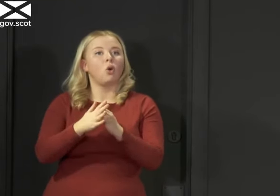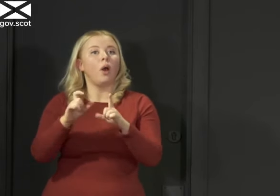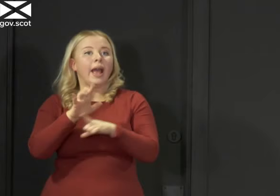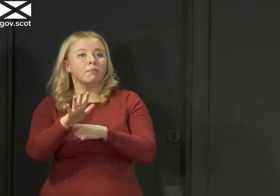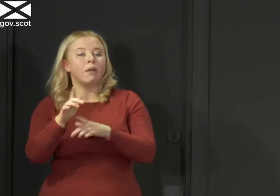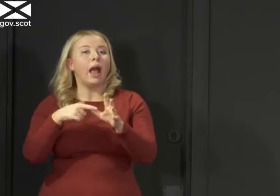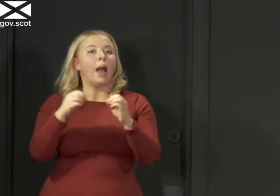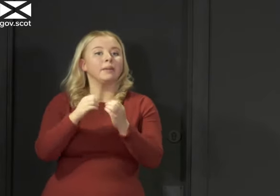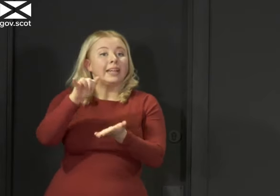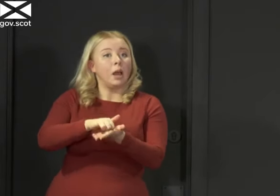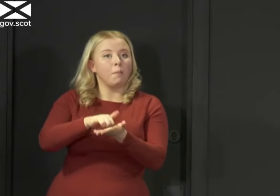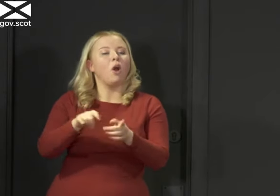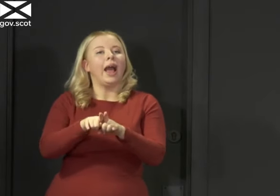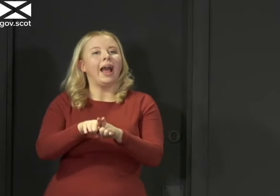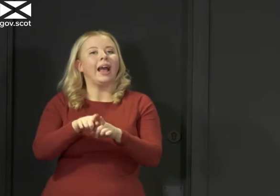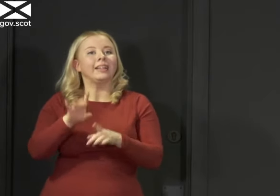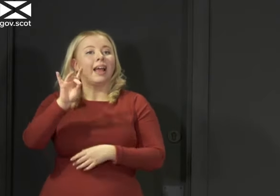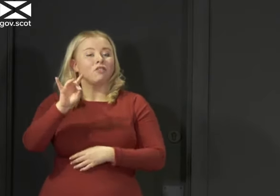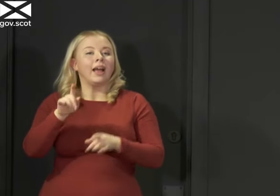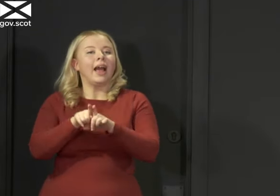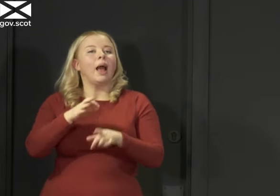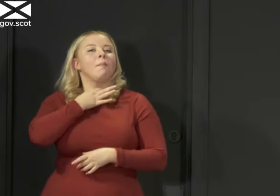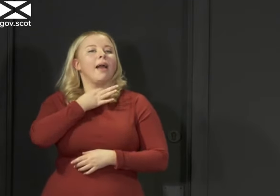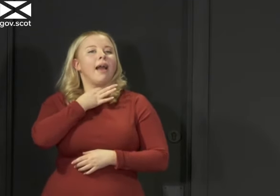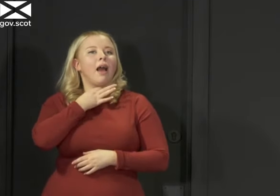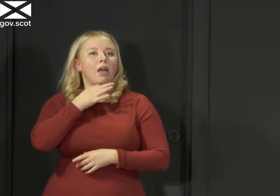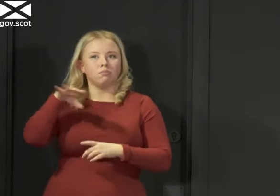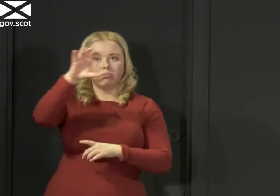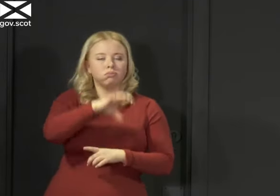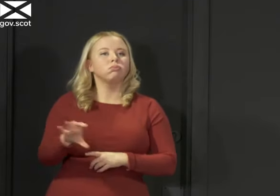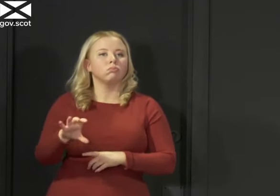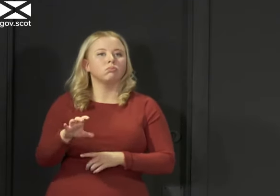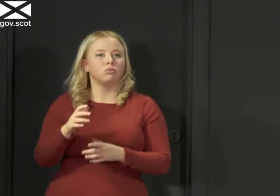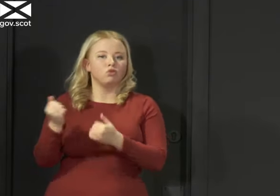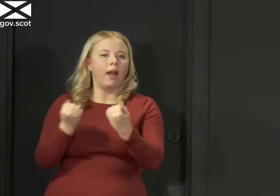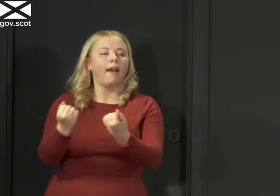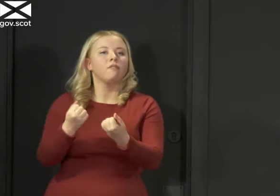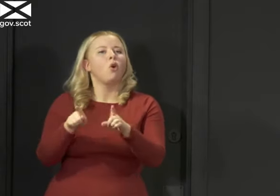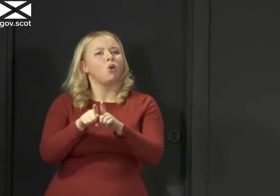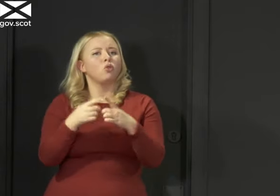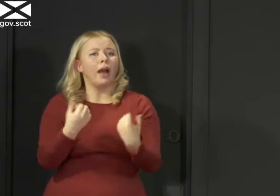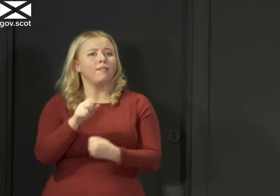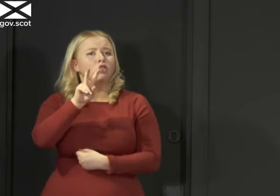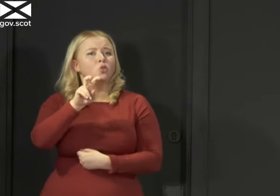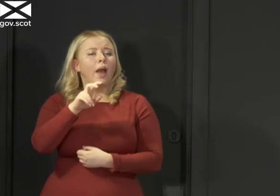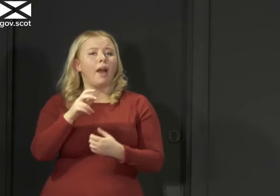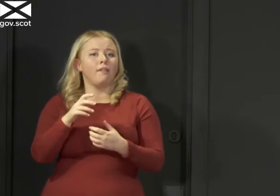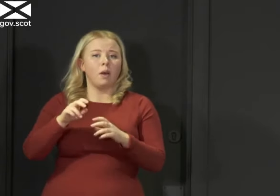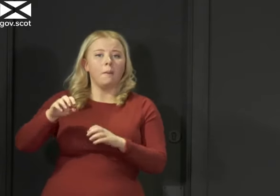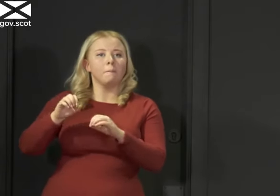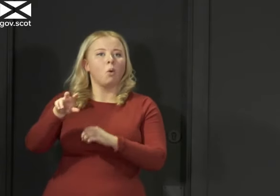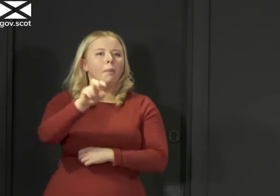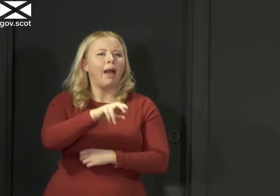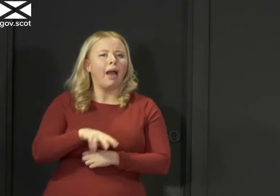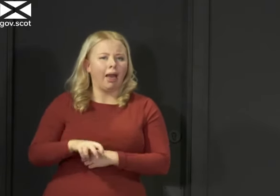and in Inverness and Perth. There are also now 12 mobile testing units across the country in locations such as Annan and